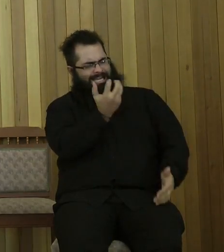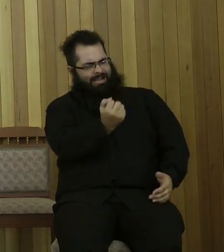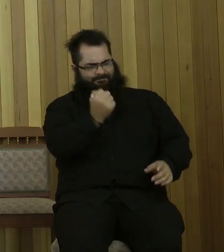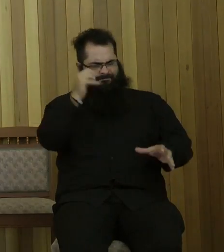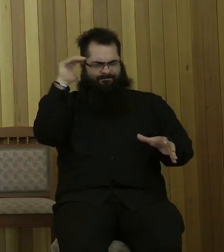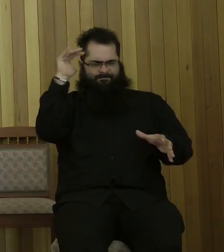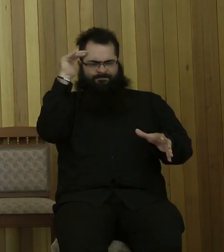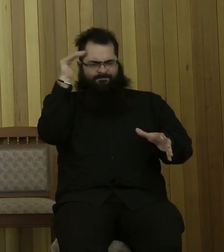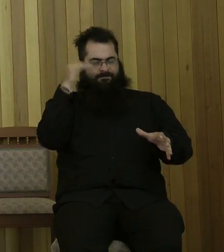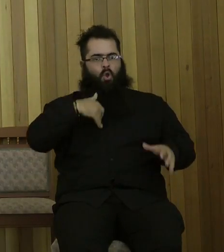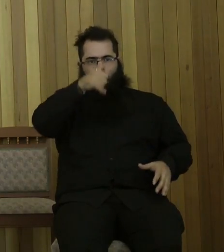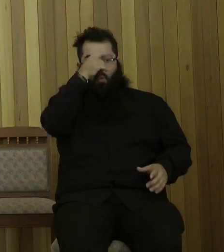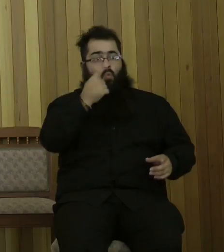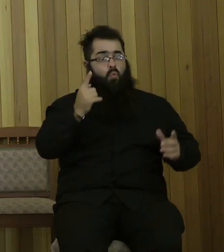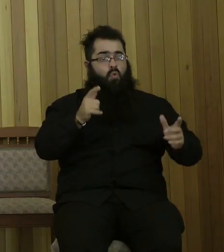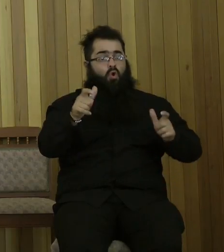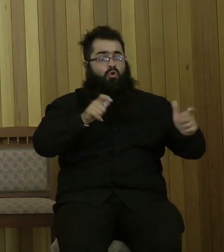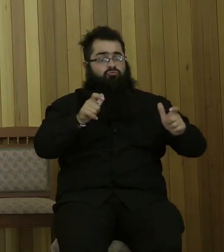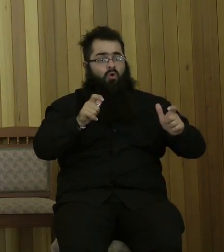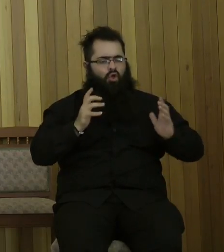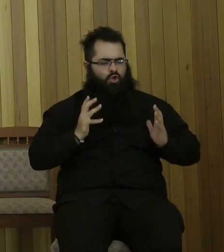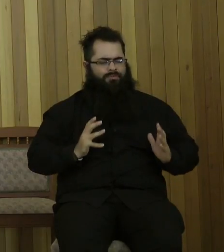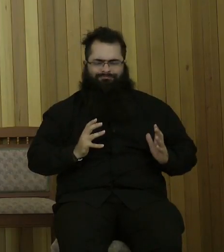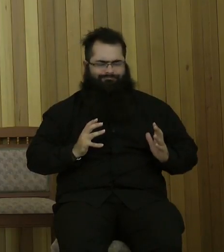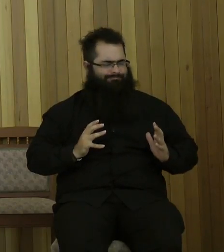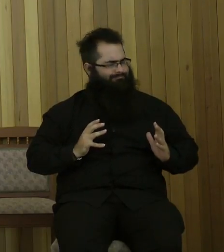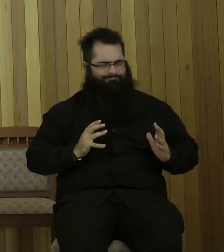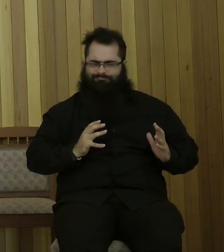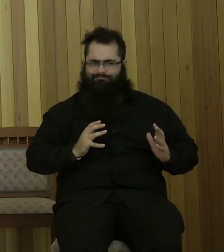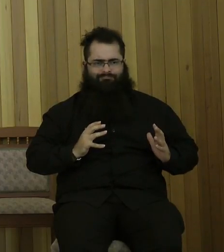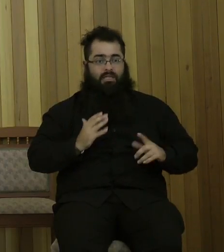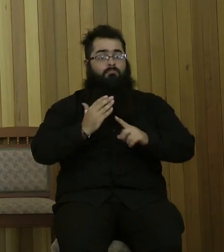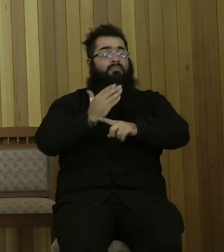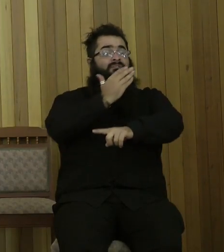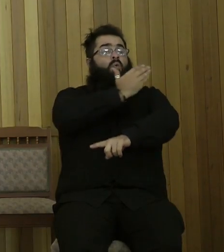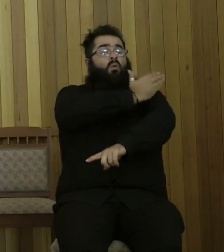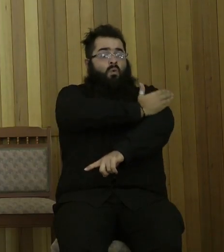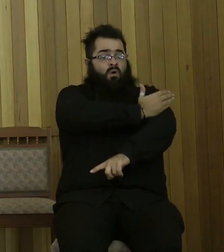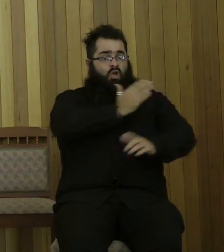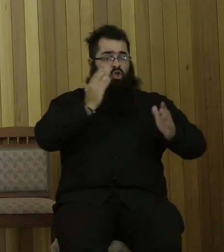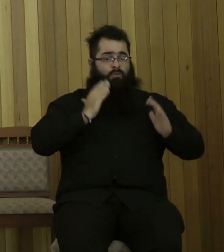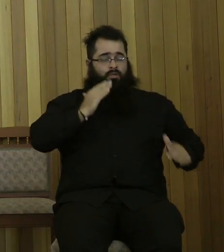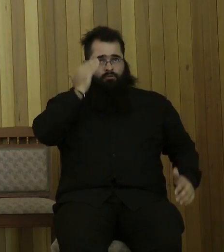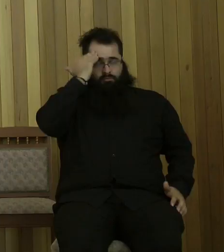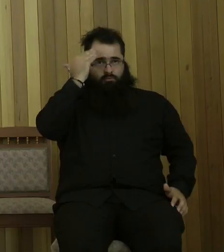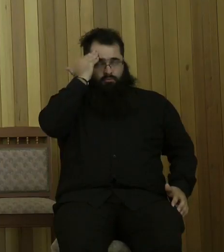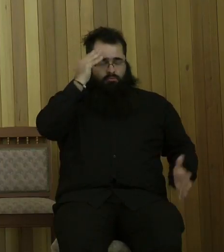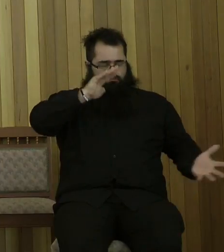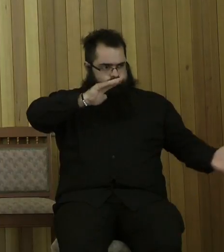taking care of things. I mean, back then, humanity was making a mess of things. I know it's even worse now. And evidence